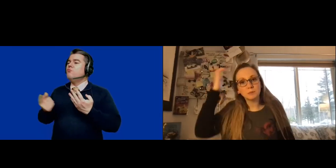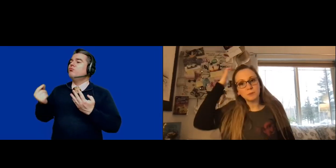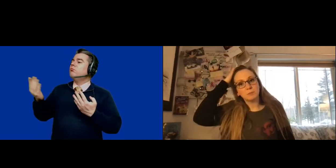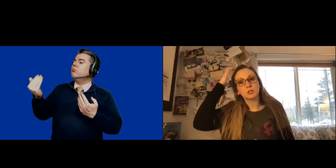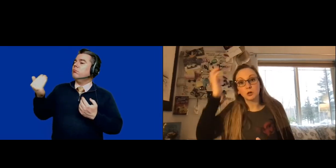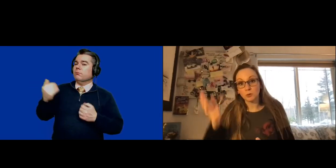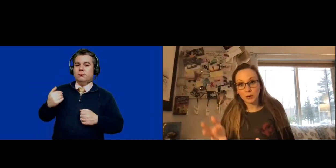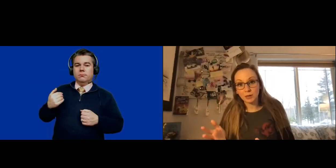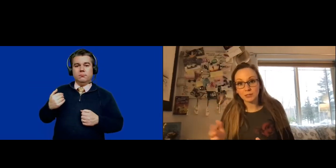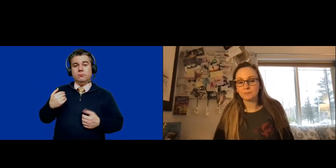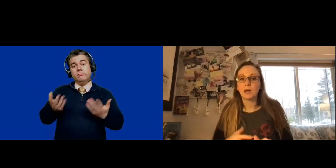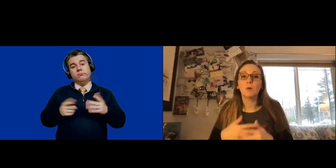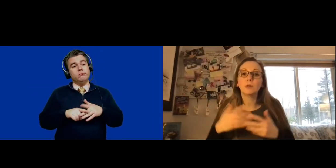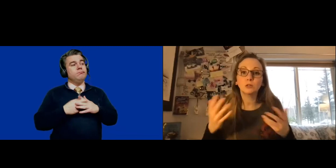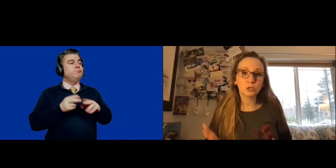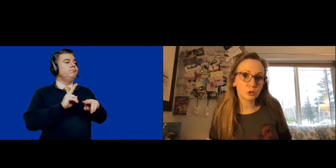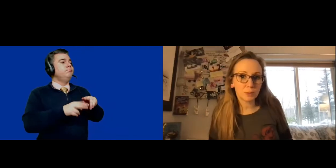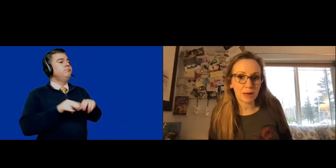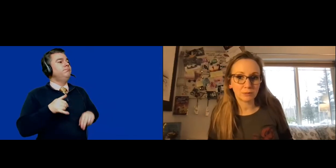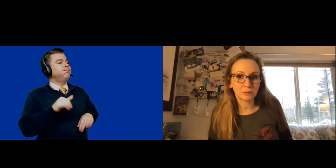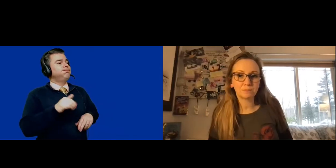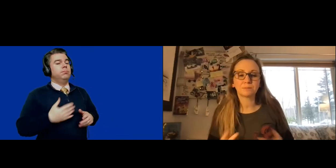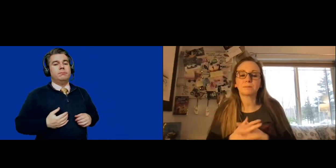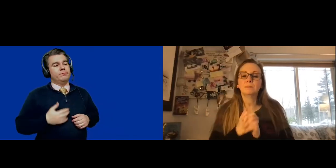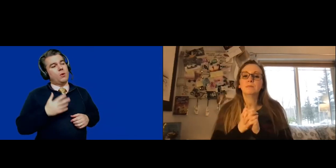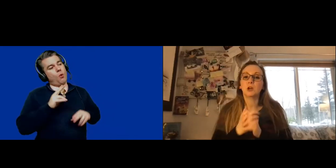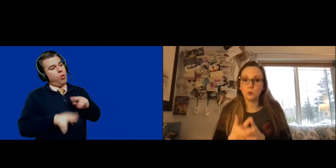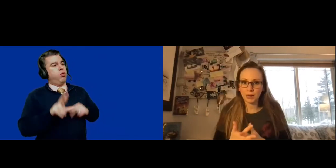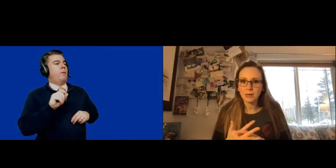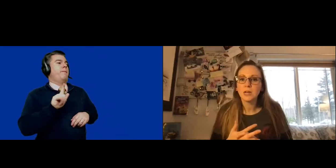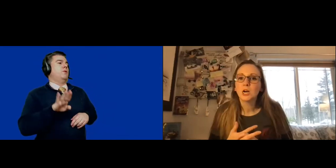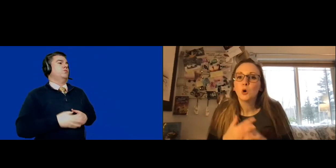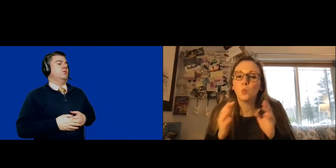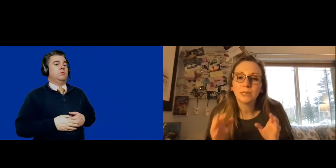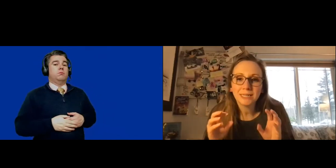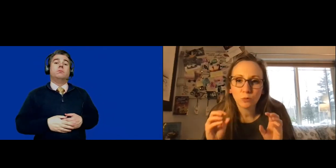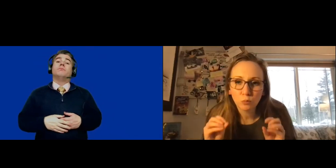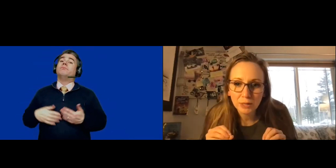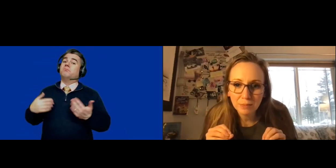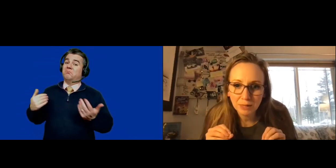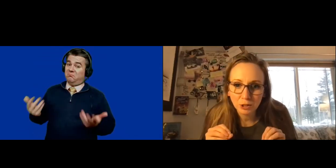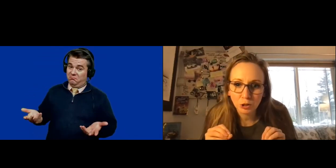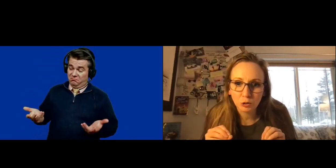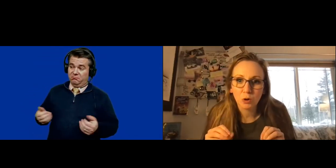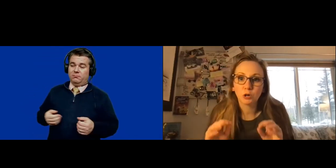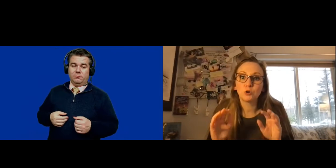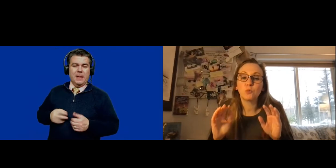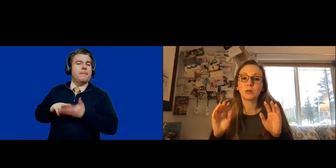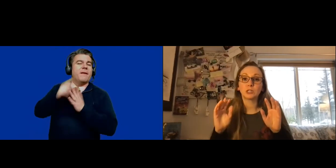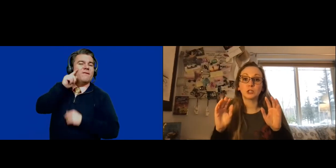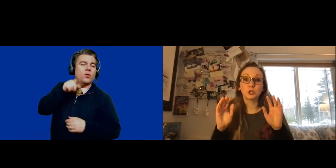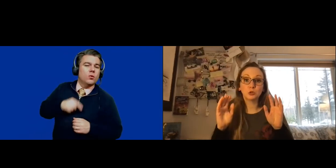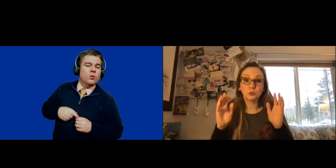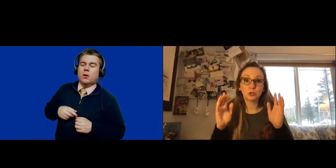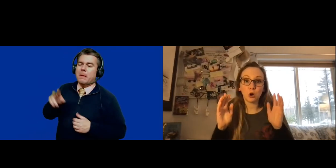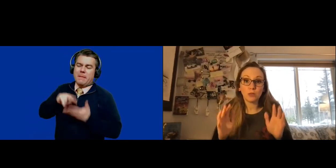Oftentimes people start with weight loss. I want to lose 30 pounds. Okay. What does that really mean to you? Are you